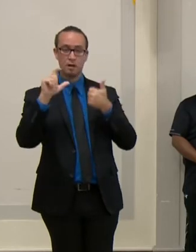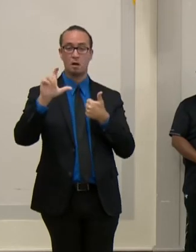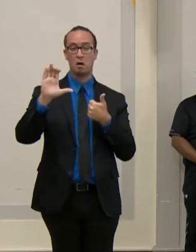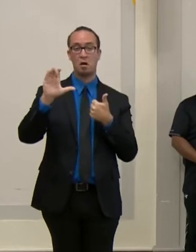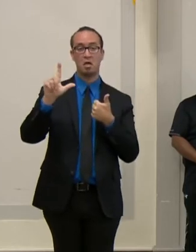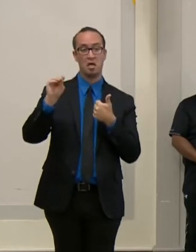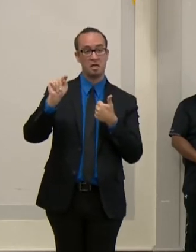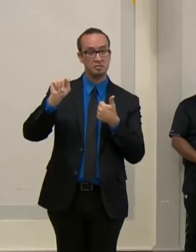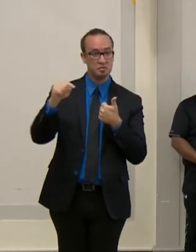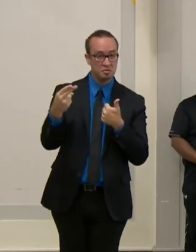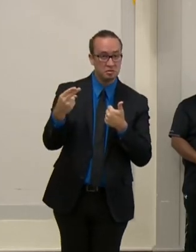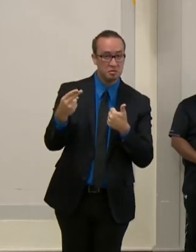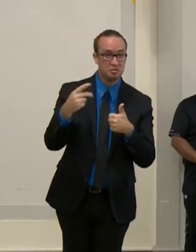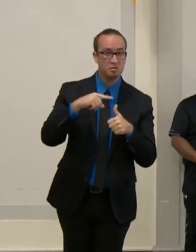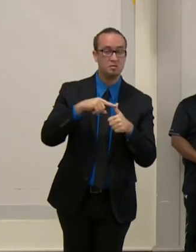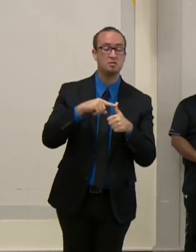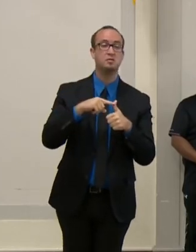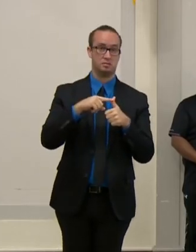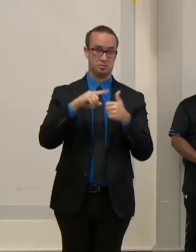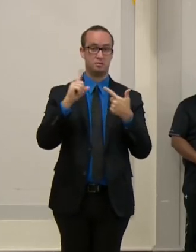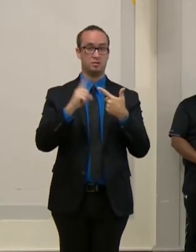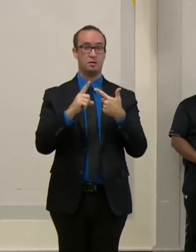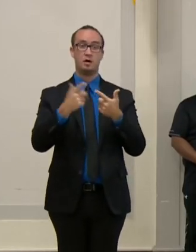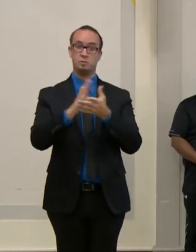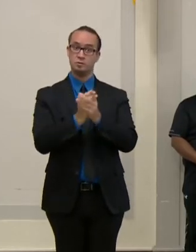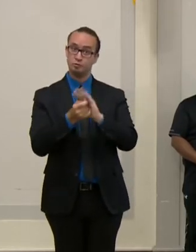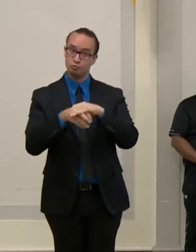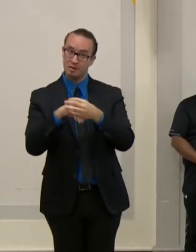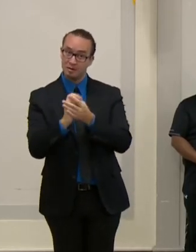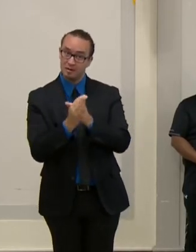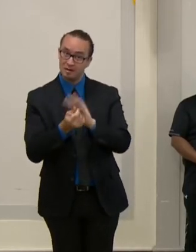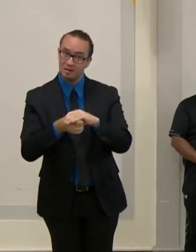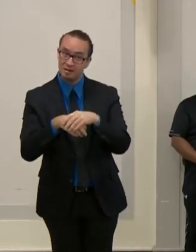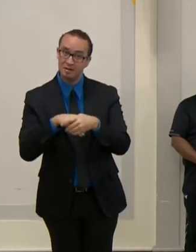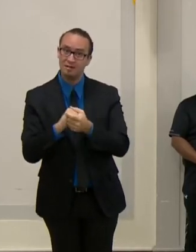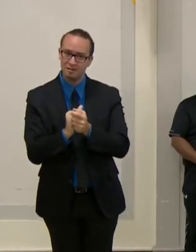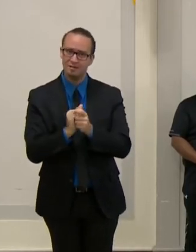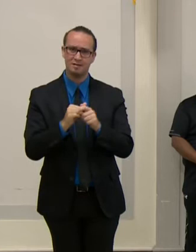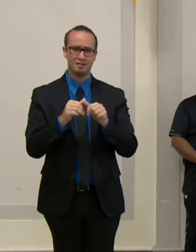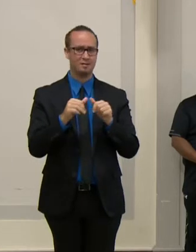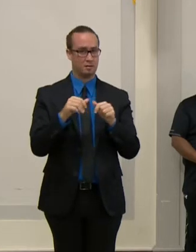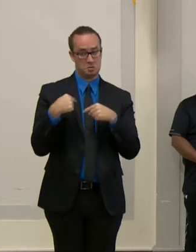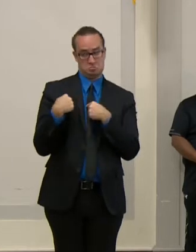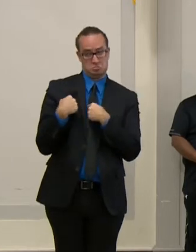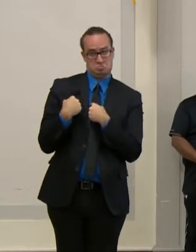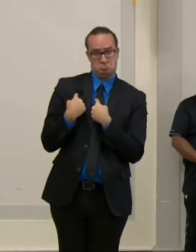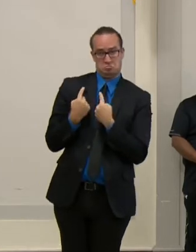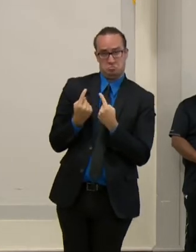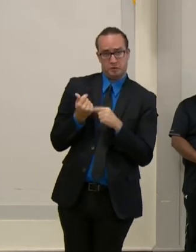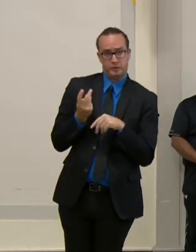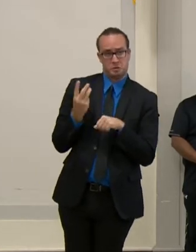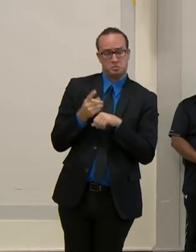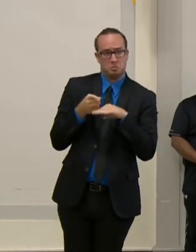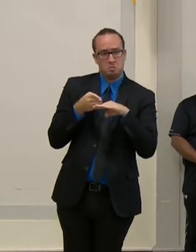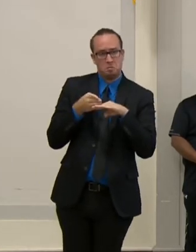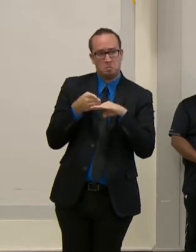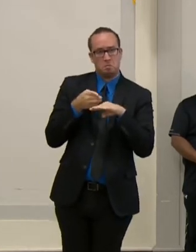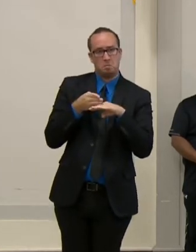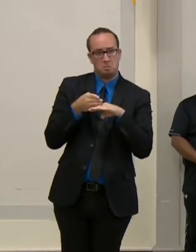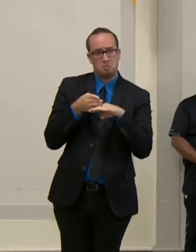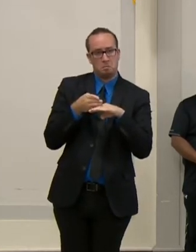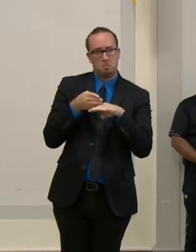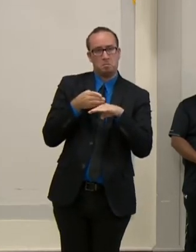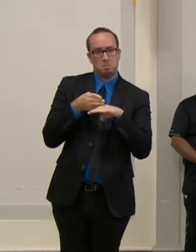washing guidance. Our data over the last few days has shown some mild improvements with a slightly decreased average case count per day,